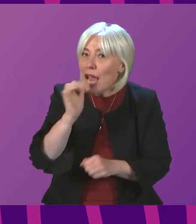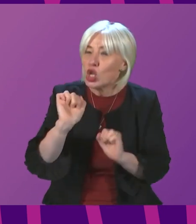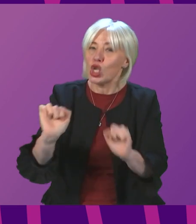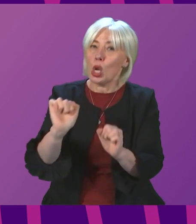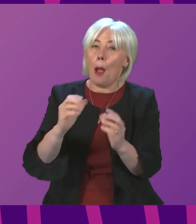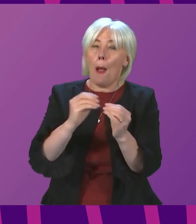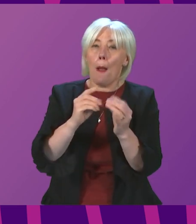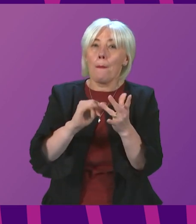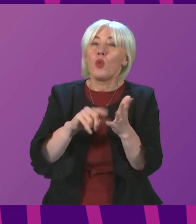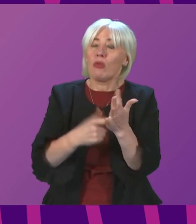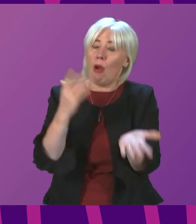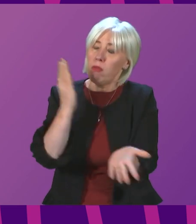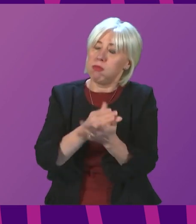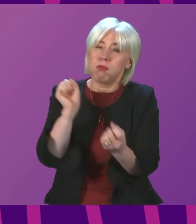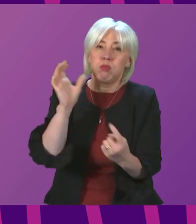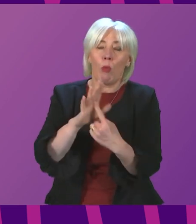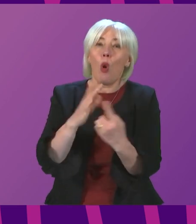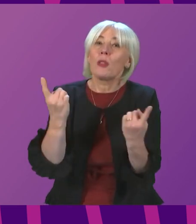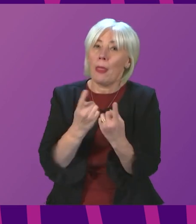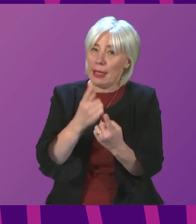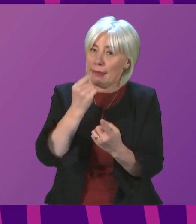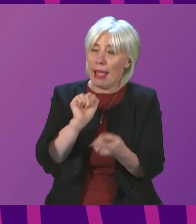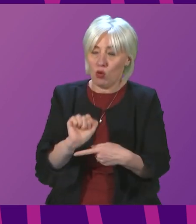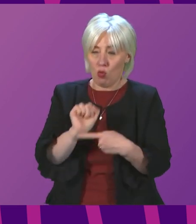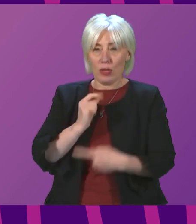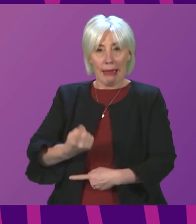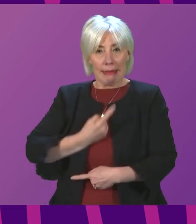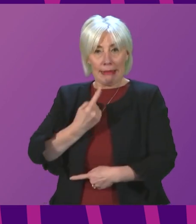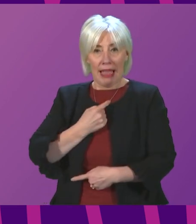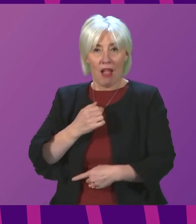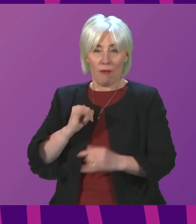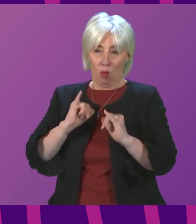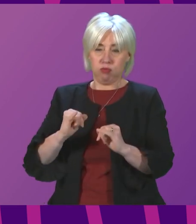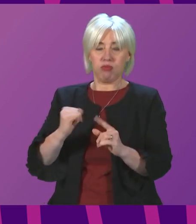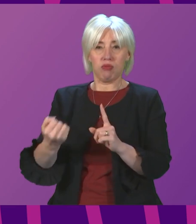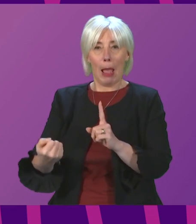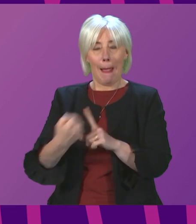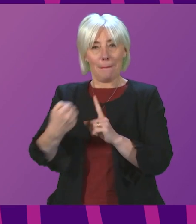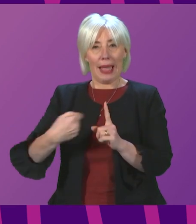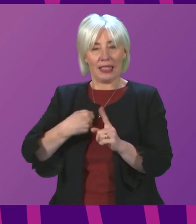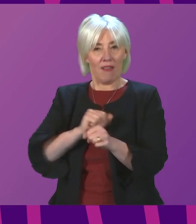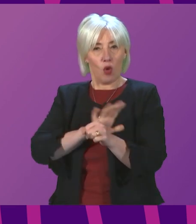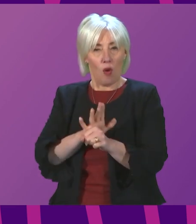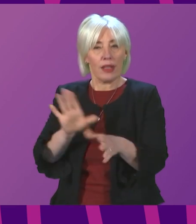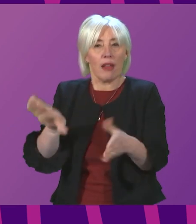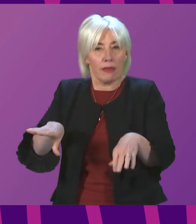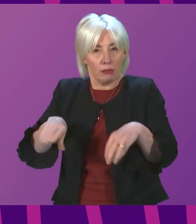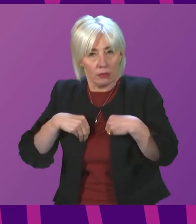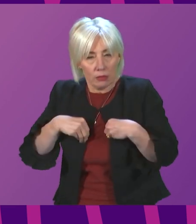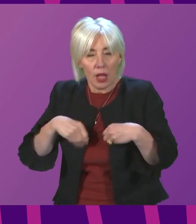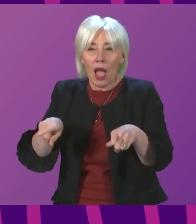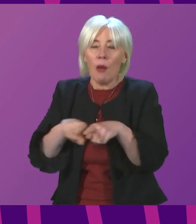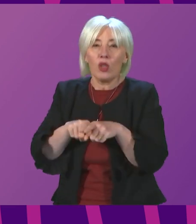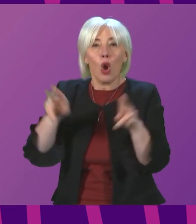the single most important thing you can do to protect yourself from the worst impacts of COVID and, in doing so, to help reduce